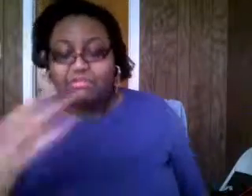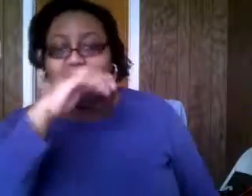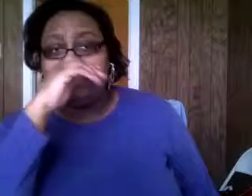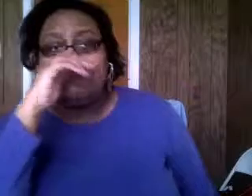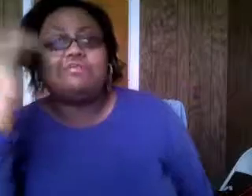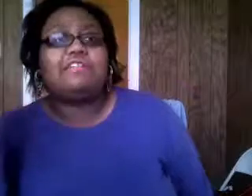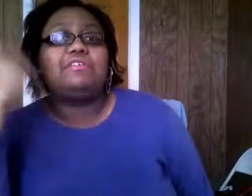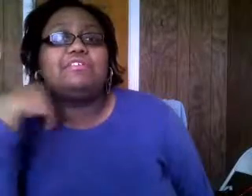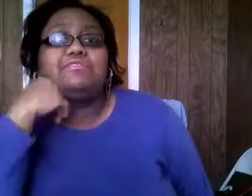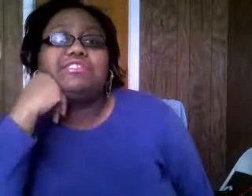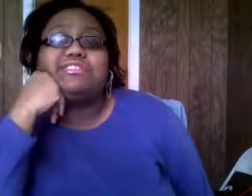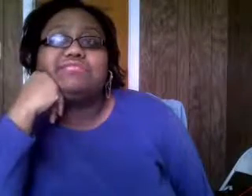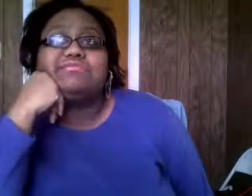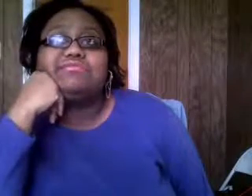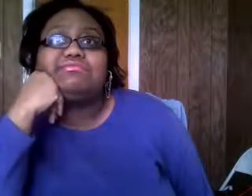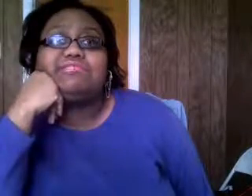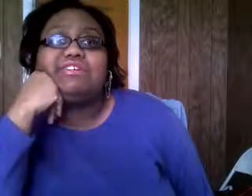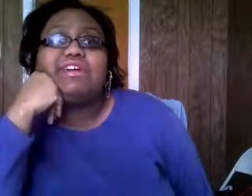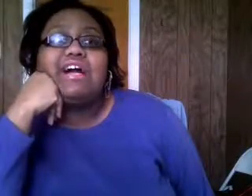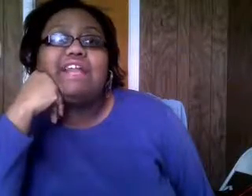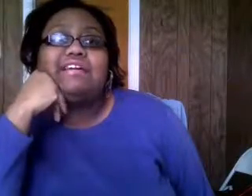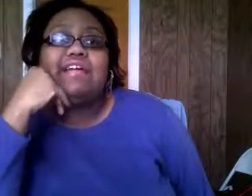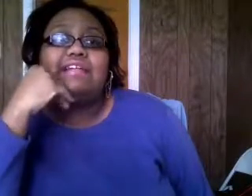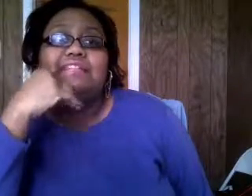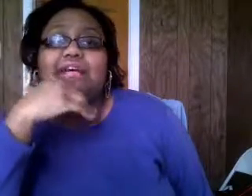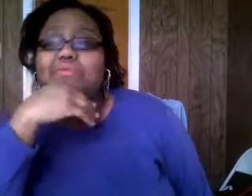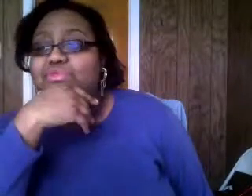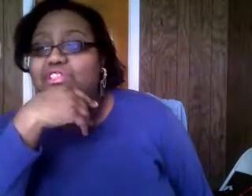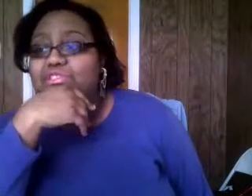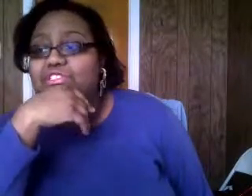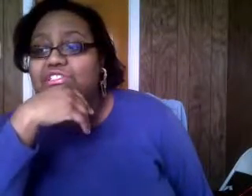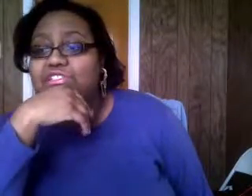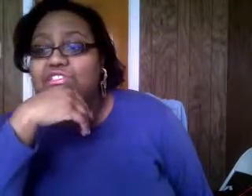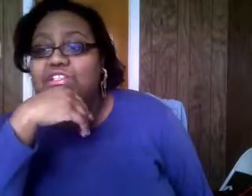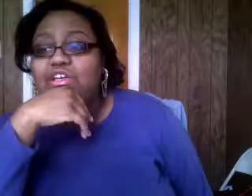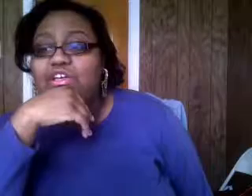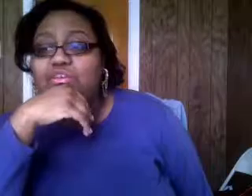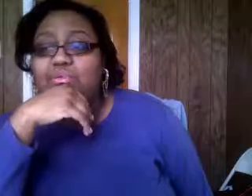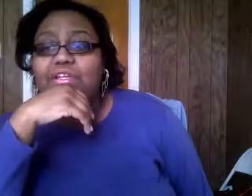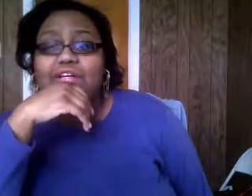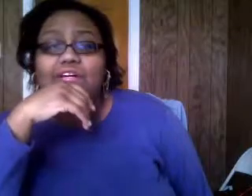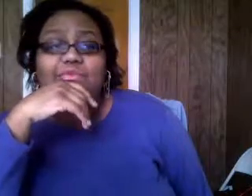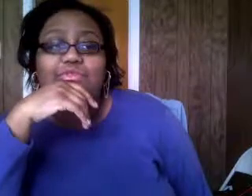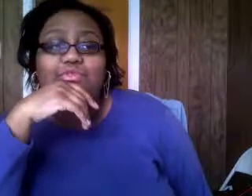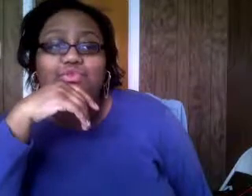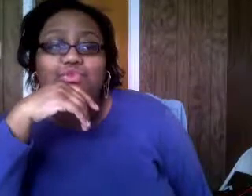what is my responsibility as a christian you know i think a lot of times we as christians you know when it comes to